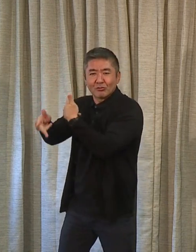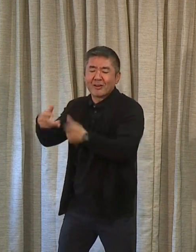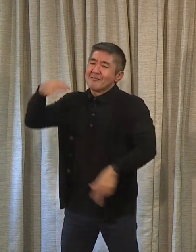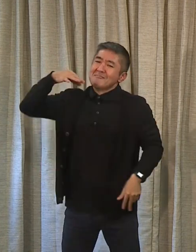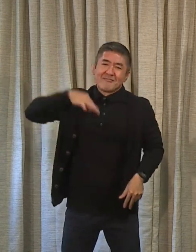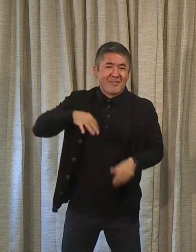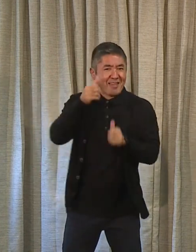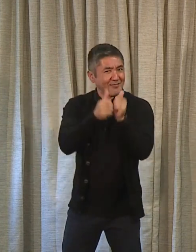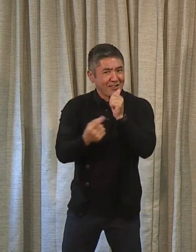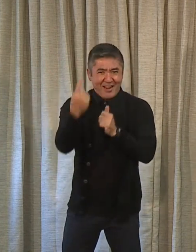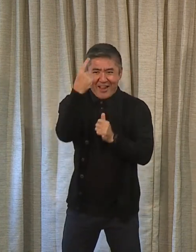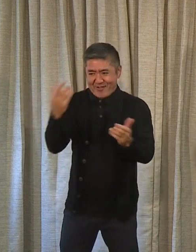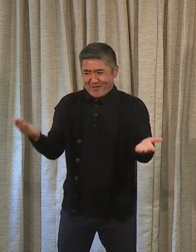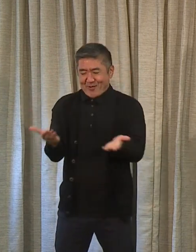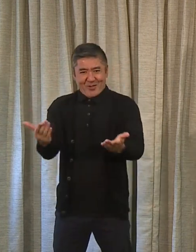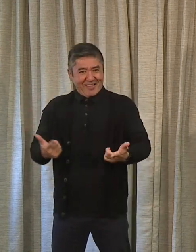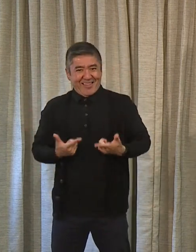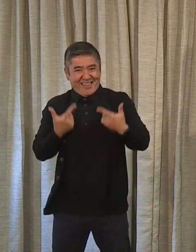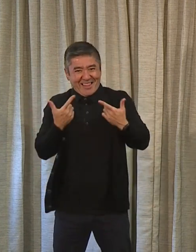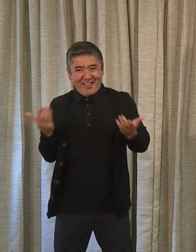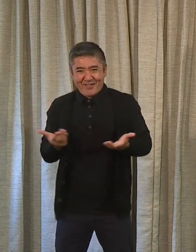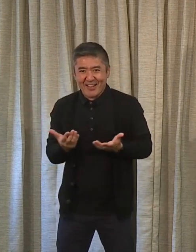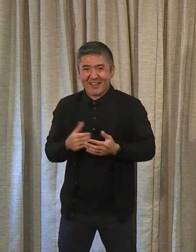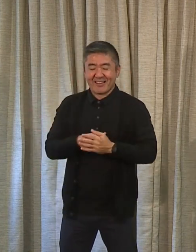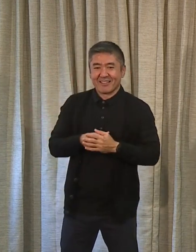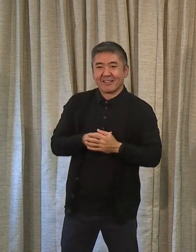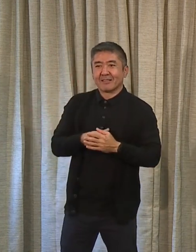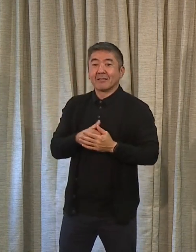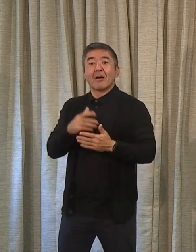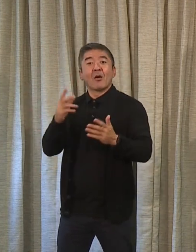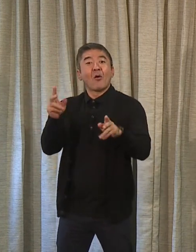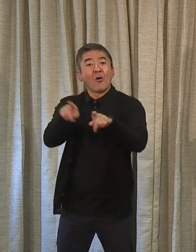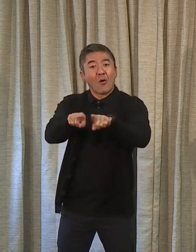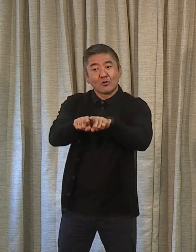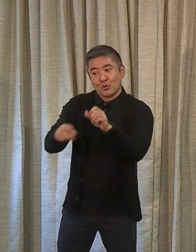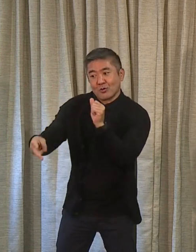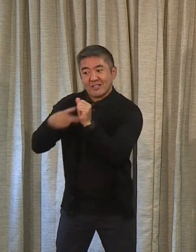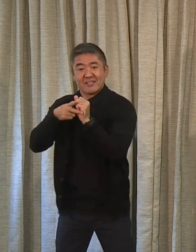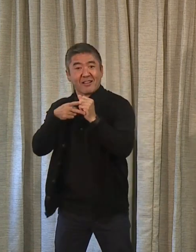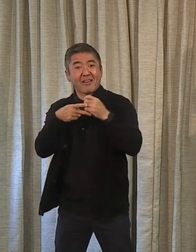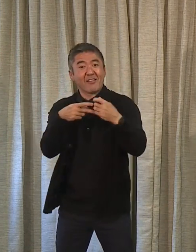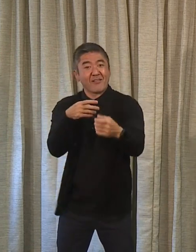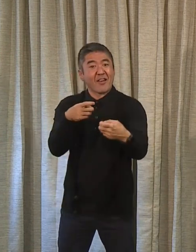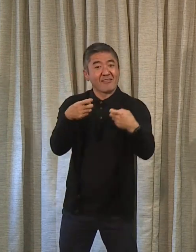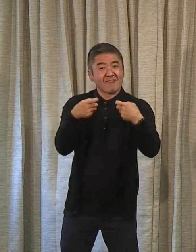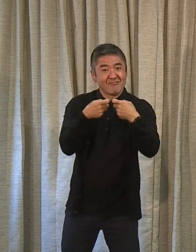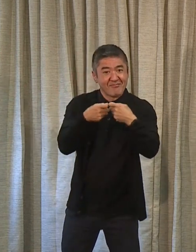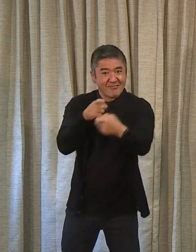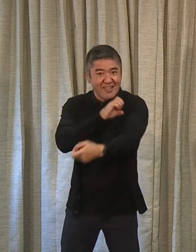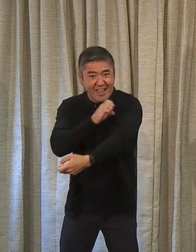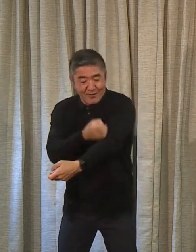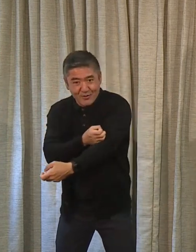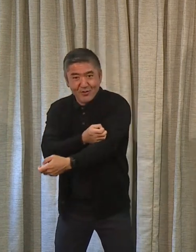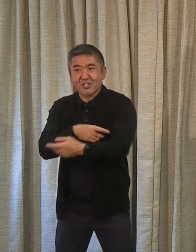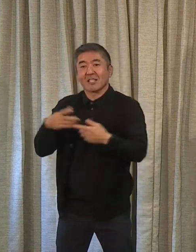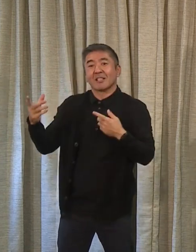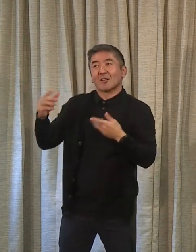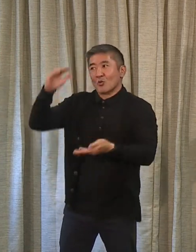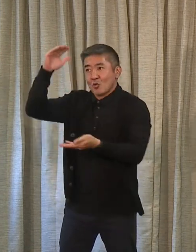on the island, including reducing energy consumption and improving our greenhouse gas